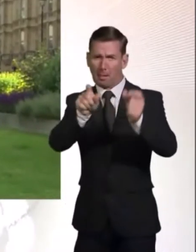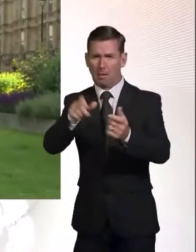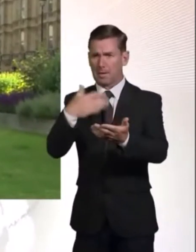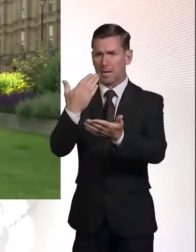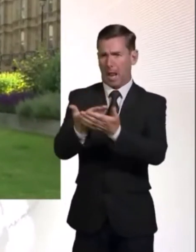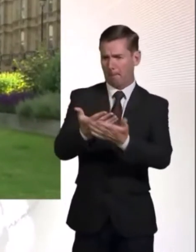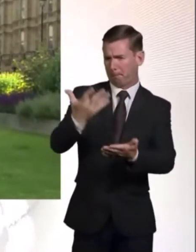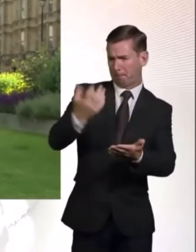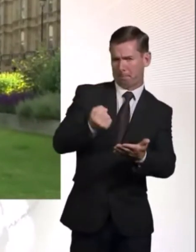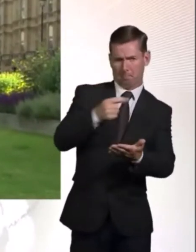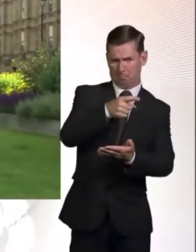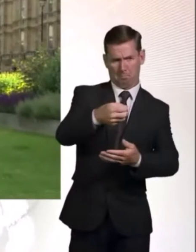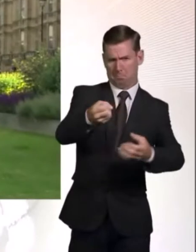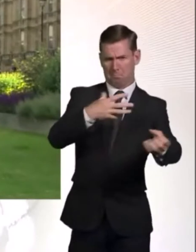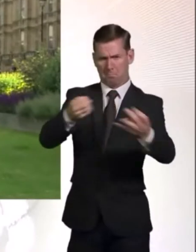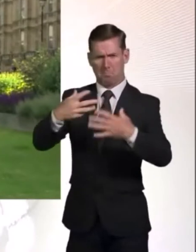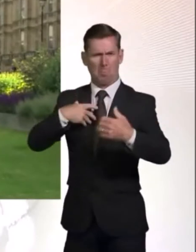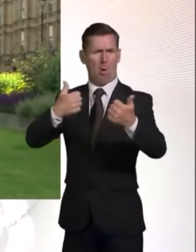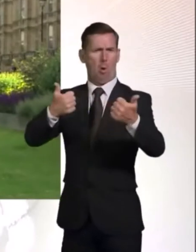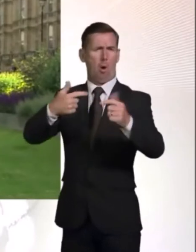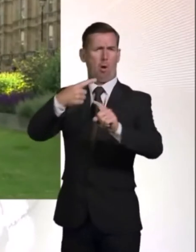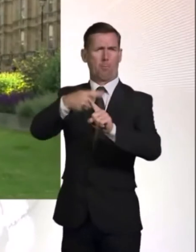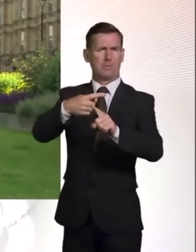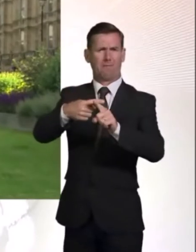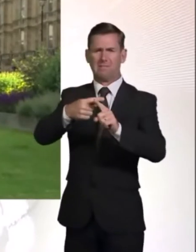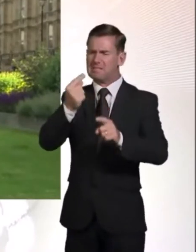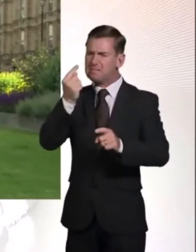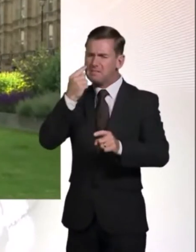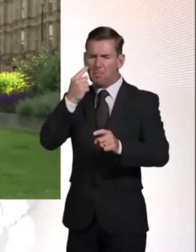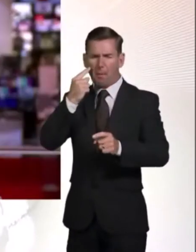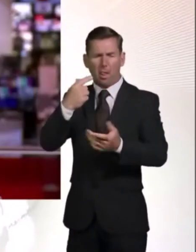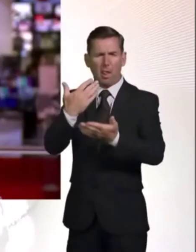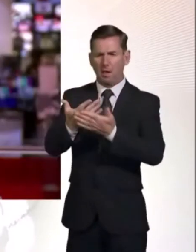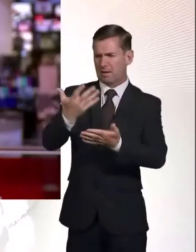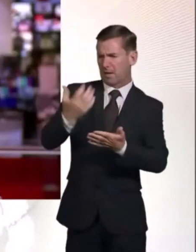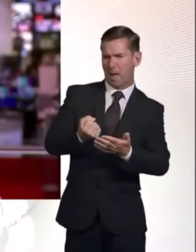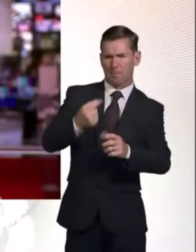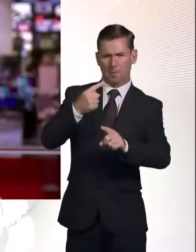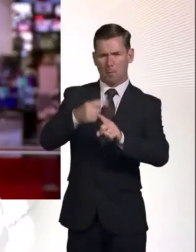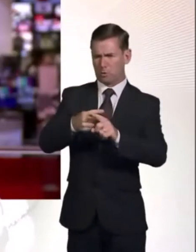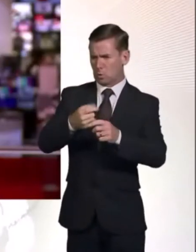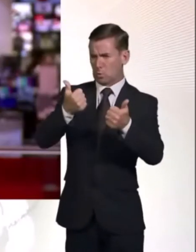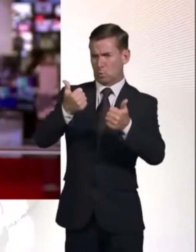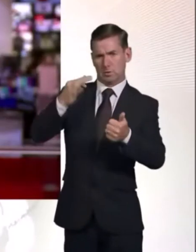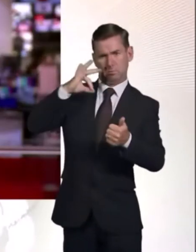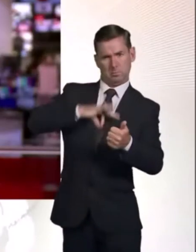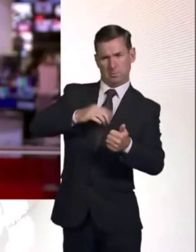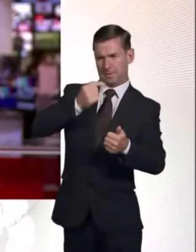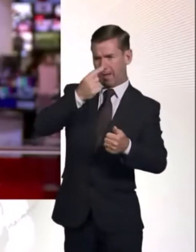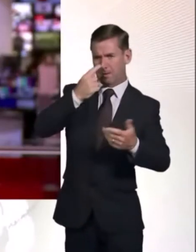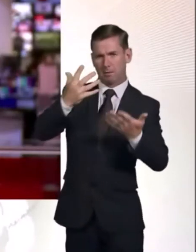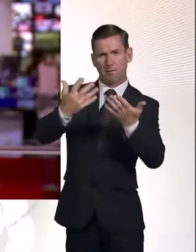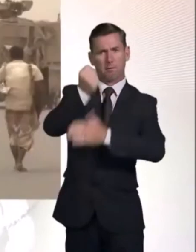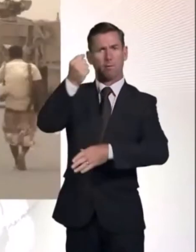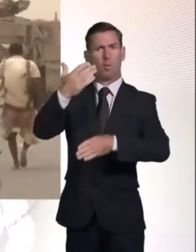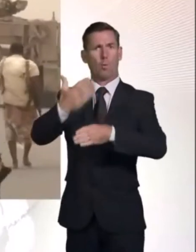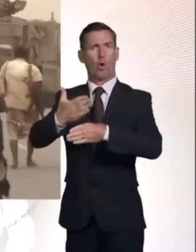simpler, but there are incentives in place so that you can get into work, stay in work. Also this lunchtime.